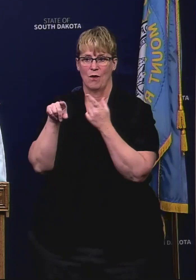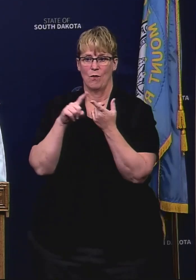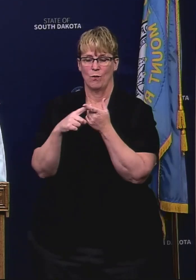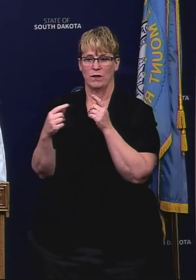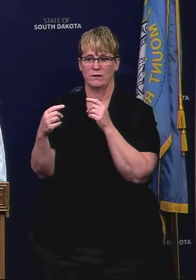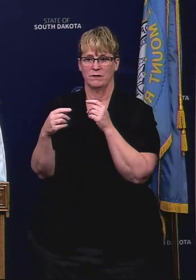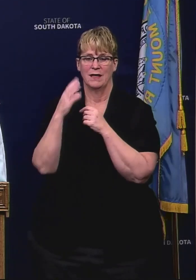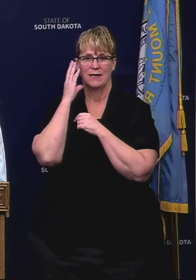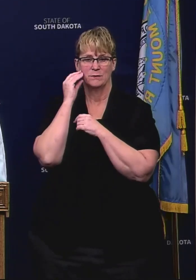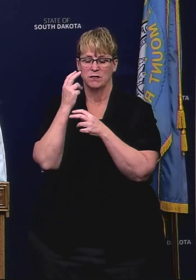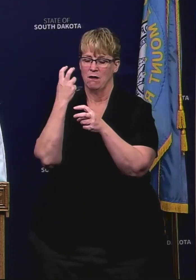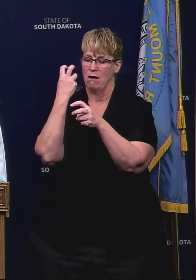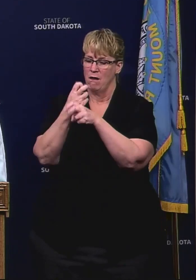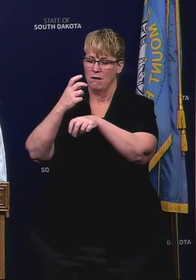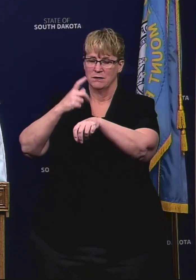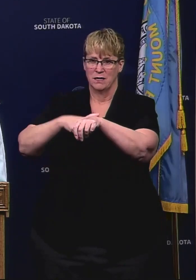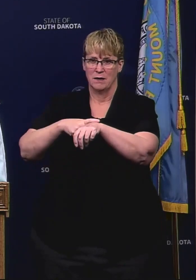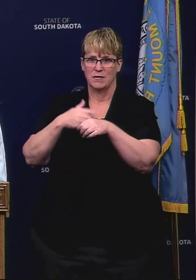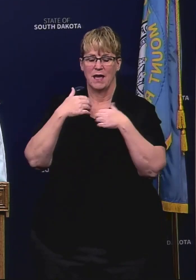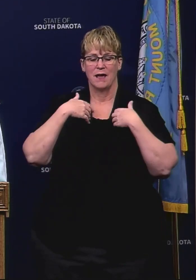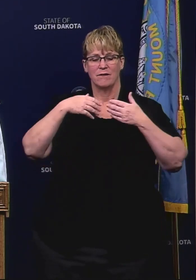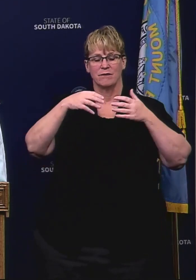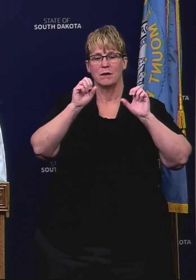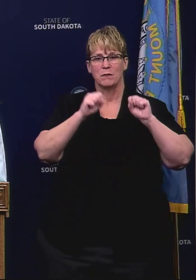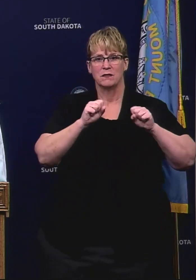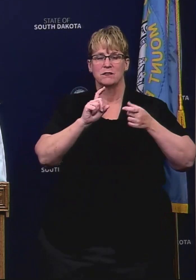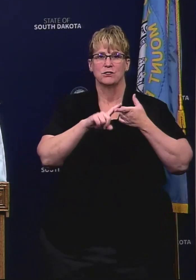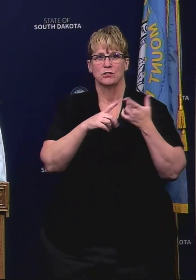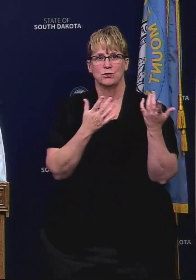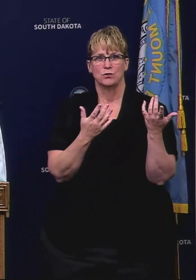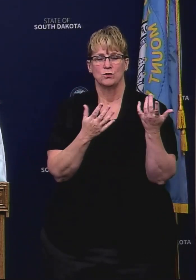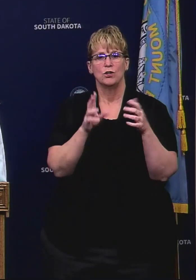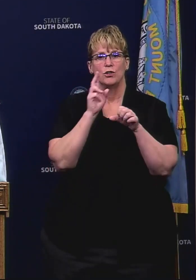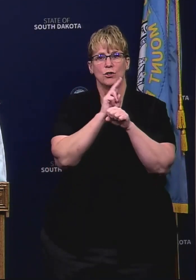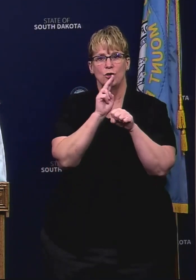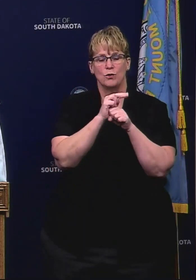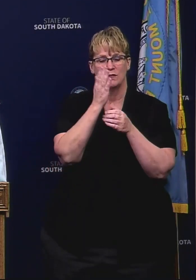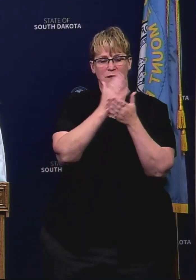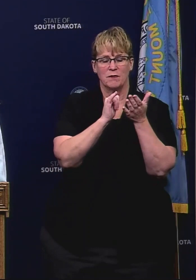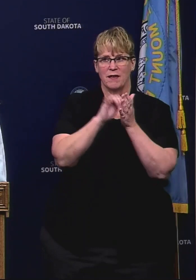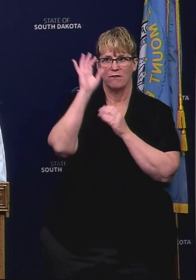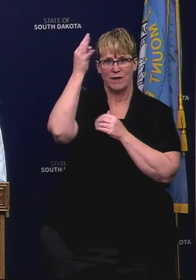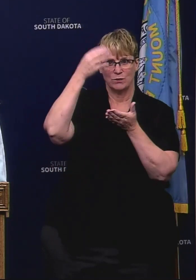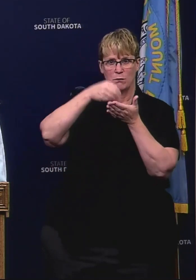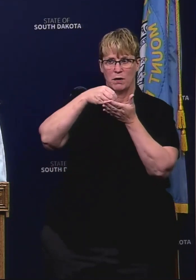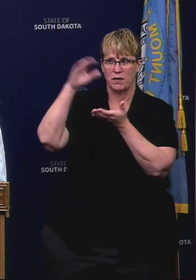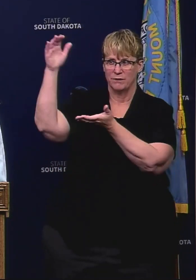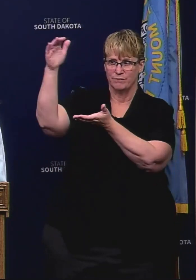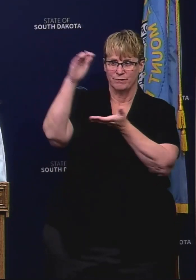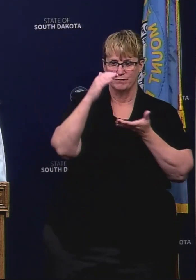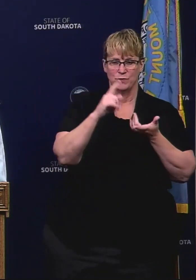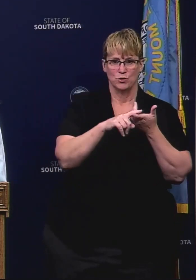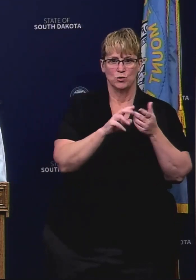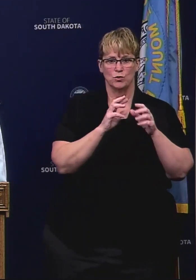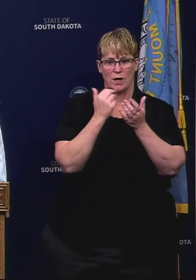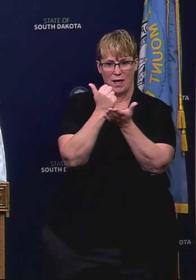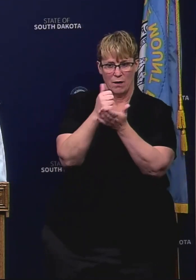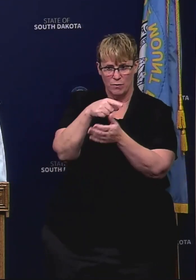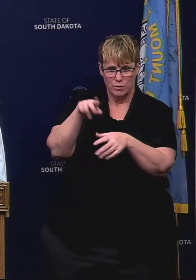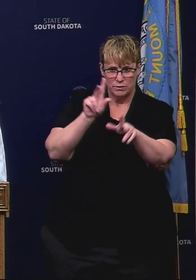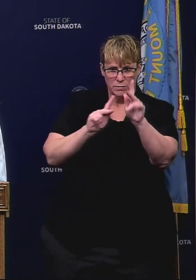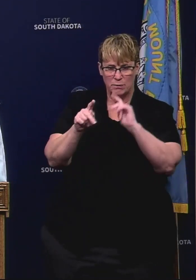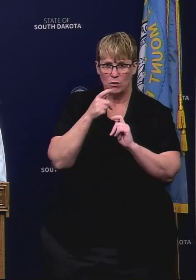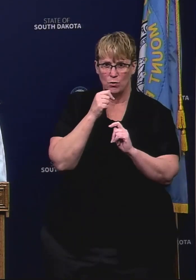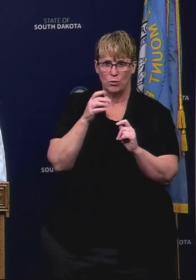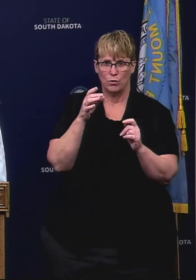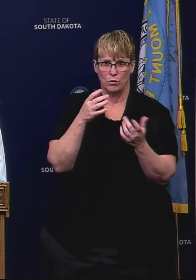they face challenging times and giving us the ability to utilize some of the federal money to respond to those folks that might be in